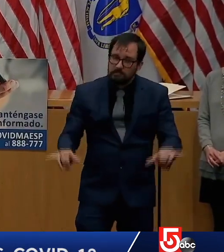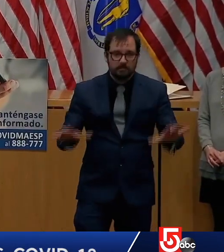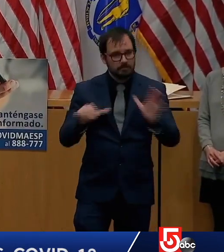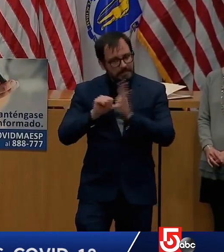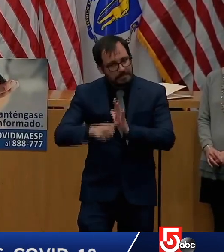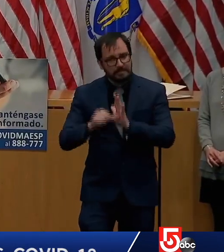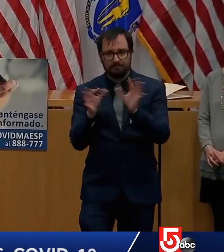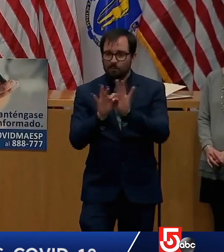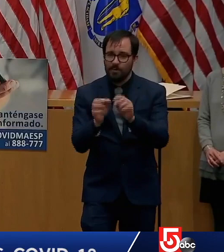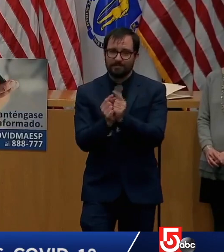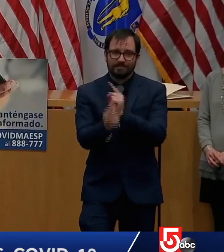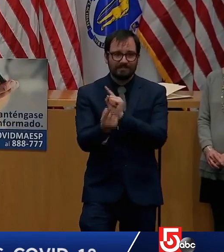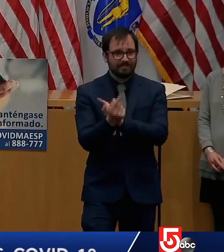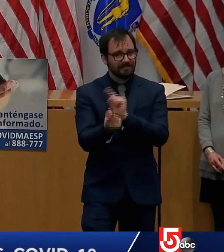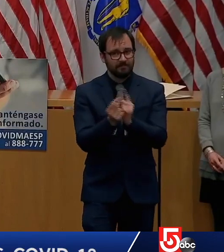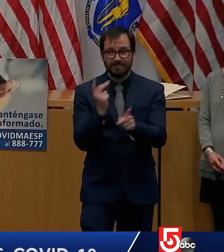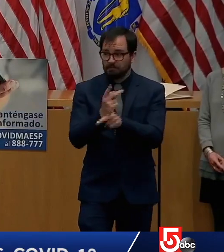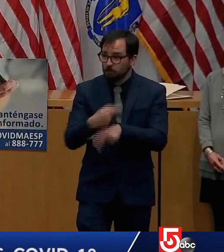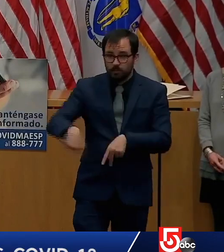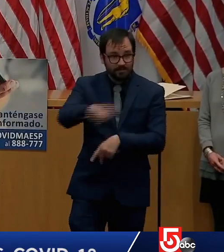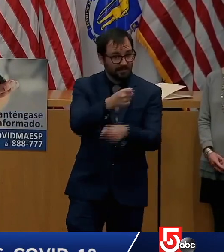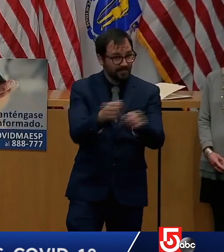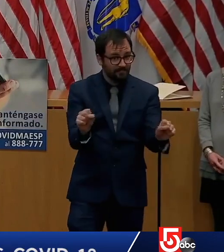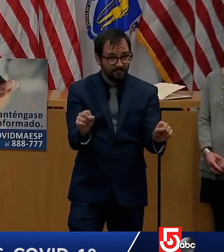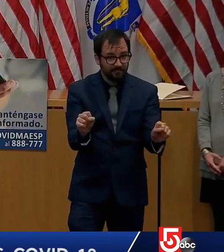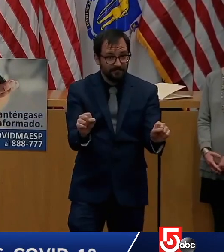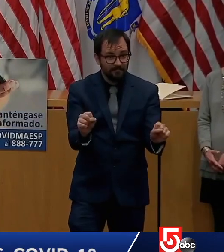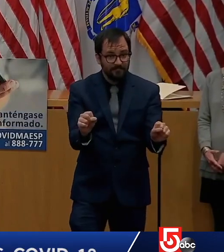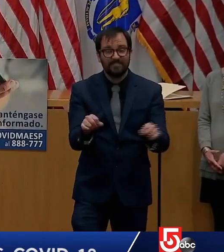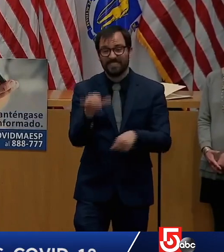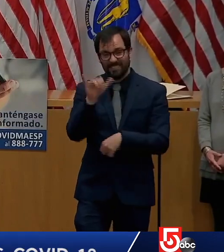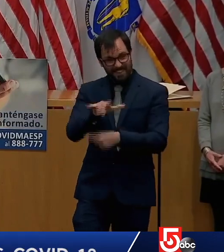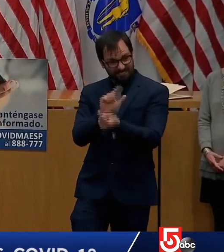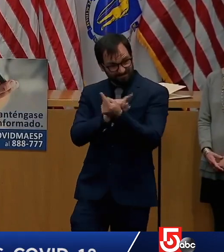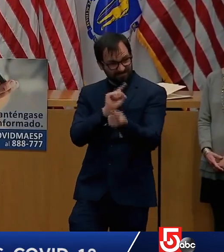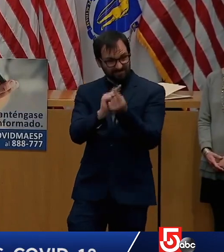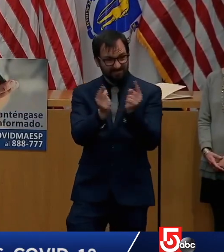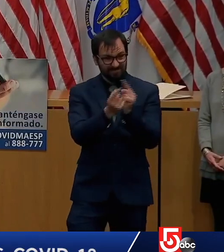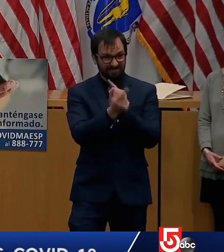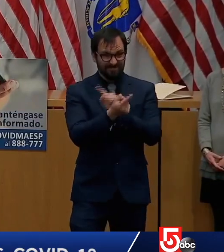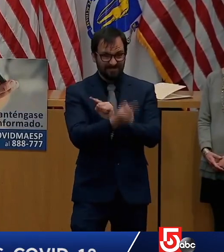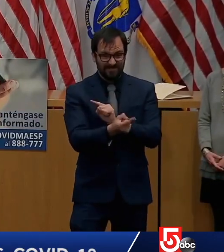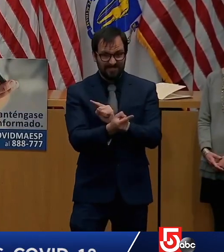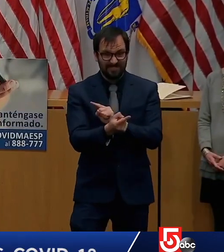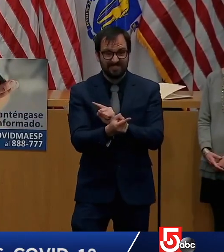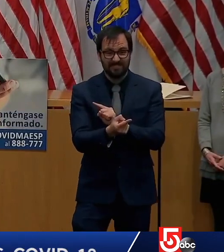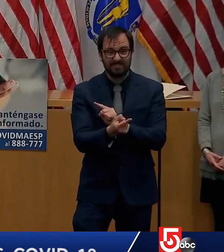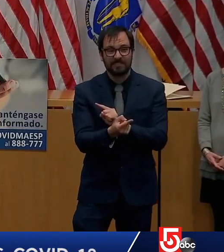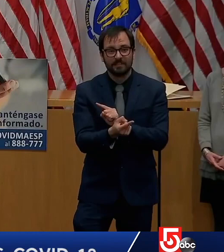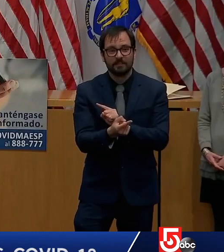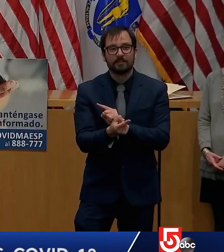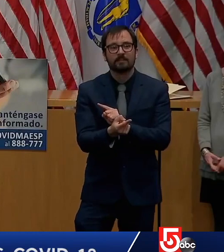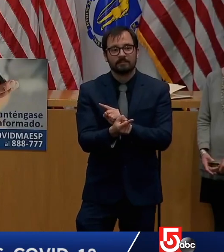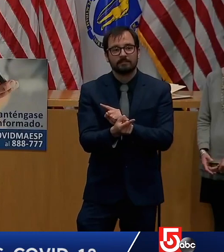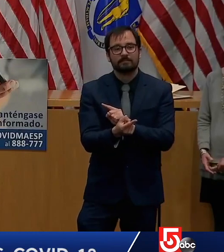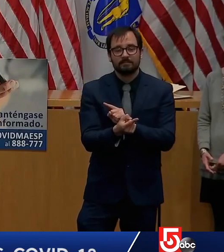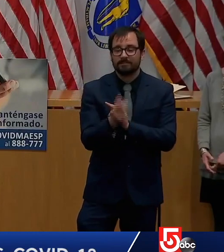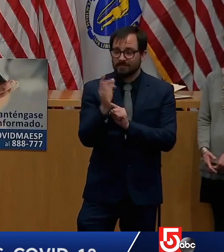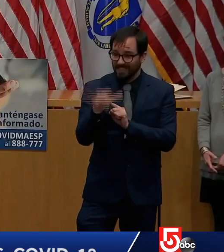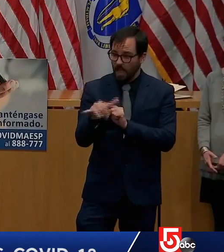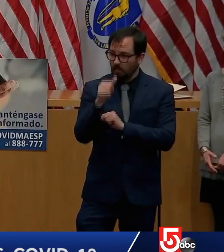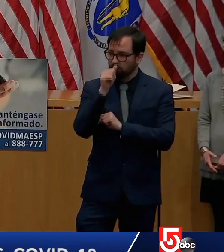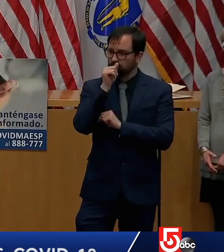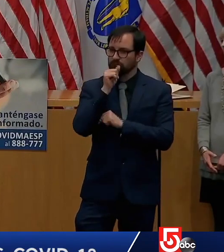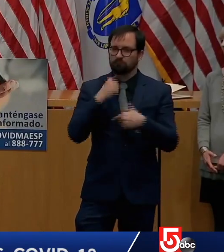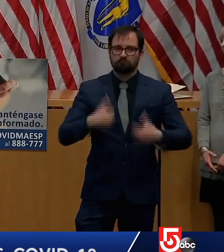And that by itself creates tremendous disruption, tons of dismay. Look, we've talked before about funerals